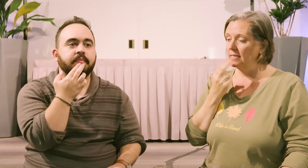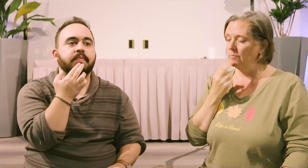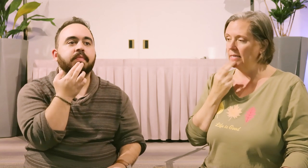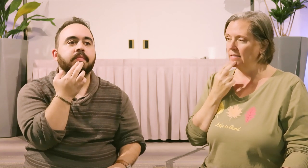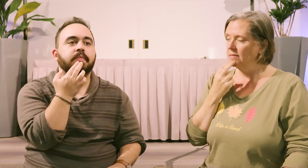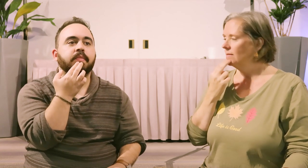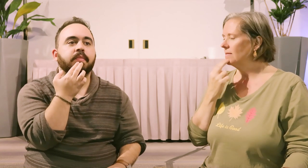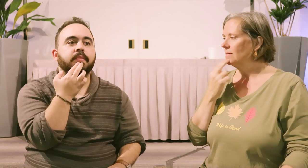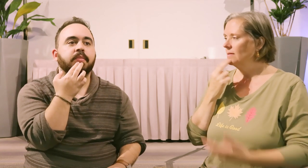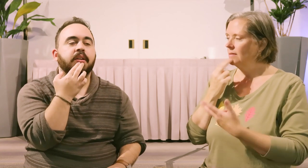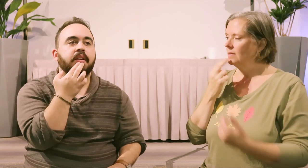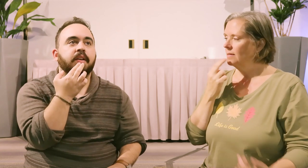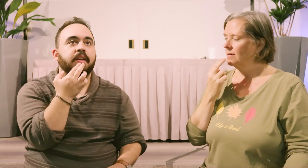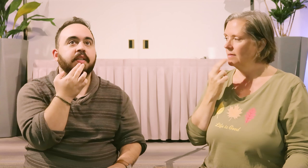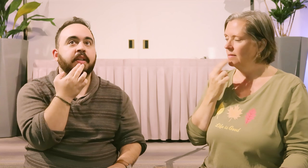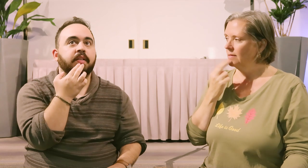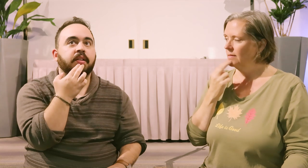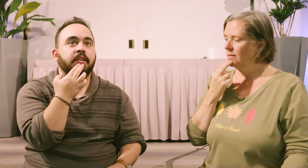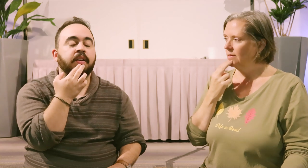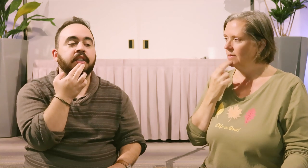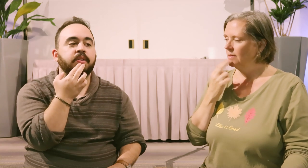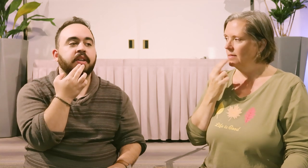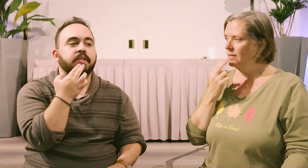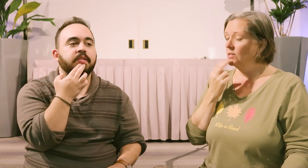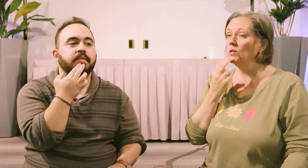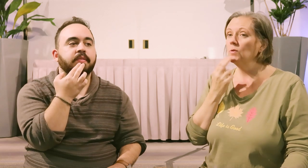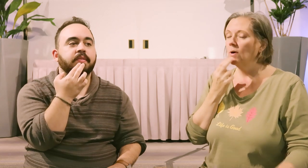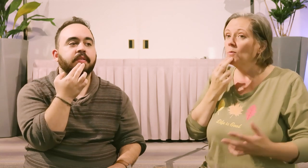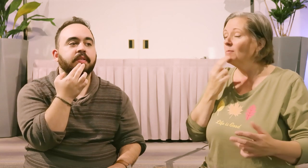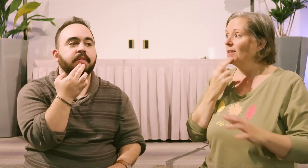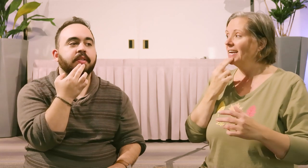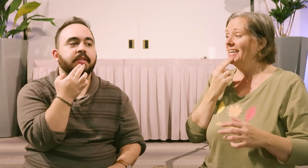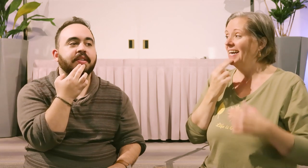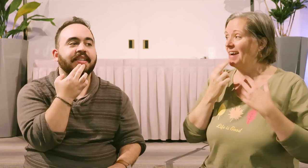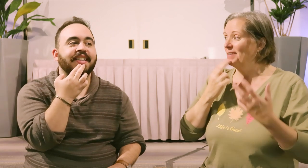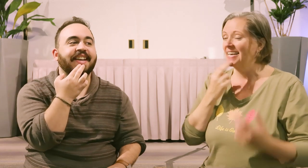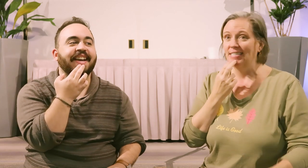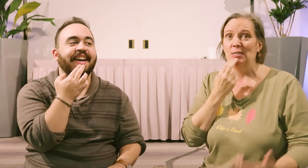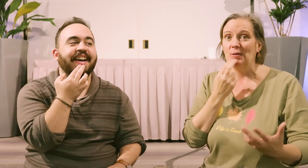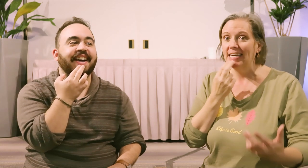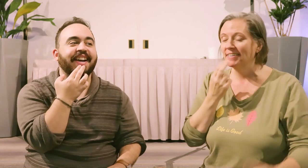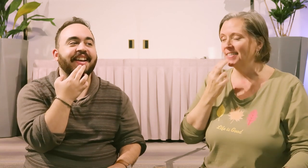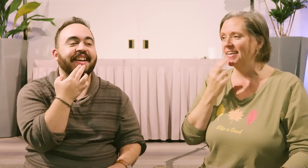And it's been? And it's been nearly two years. Two. Whoops. Sorry. Two years. Okay.